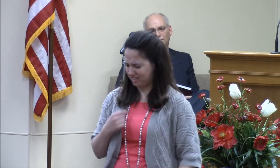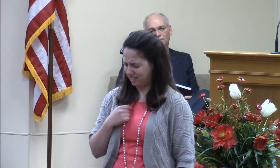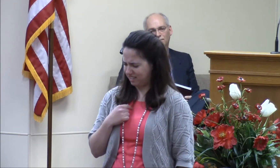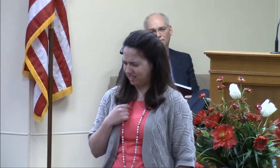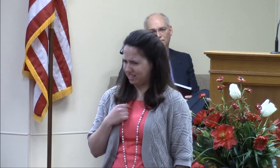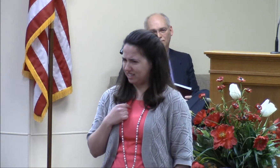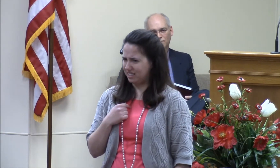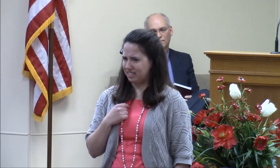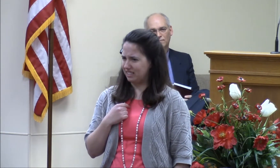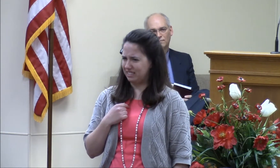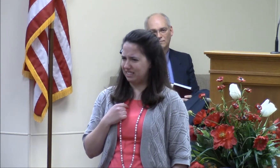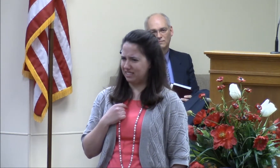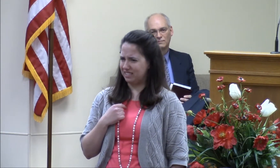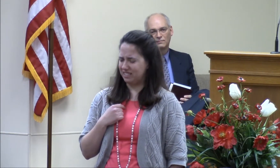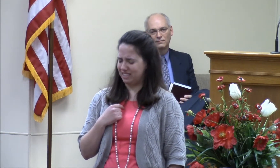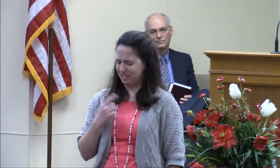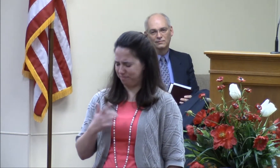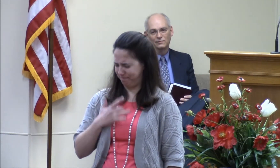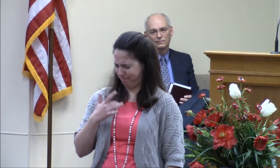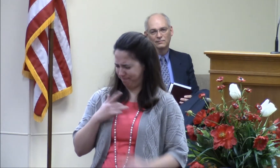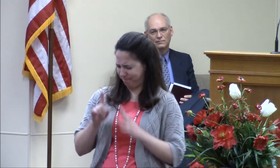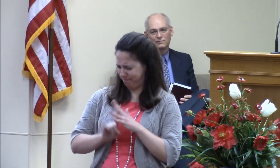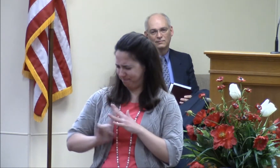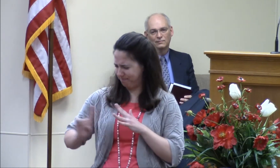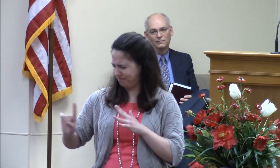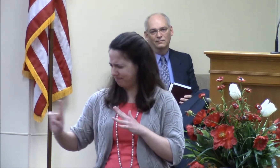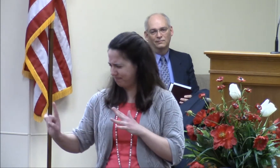I felt like running away